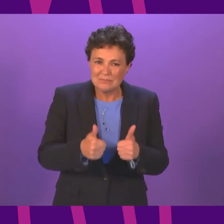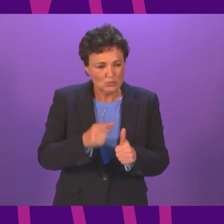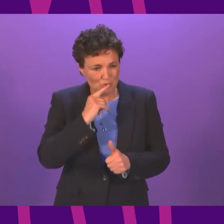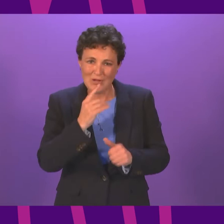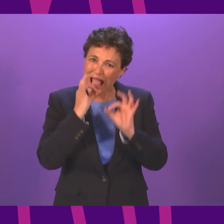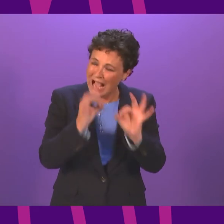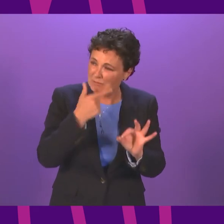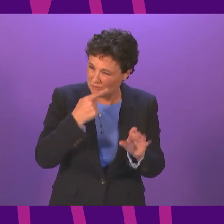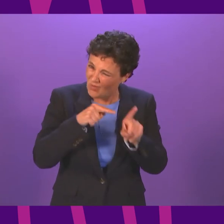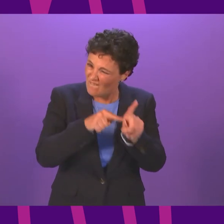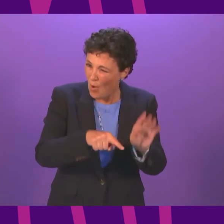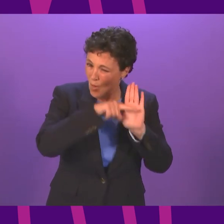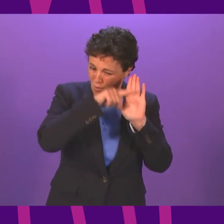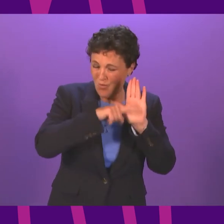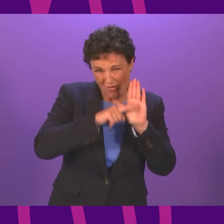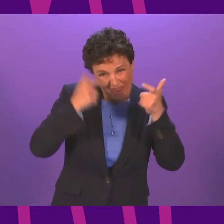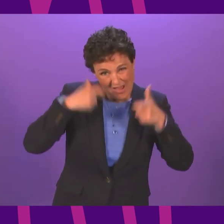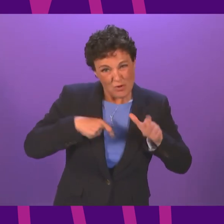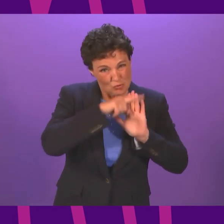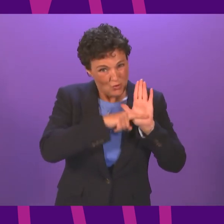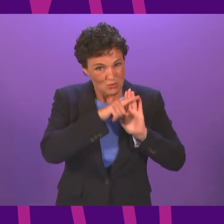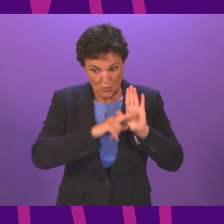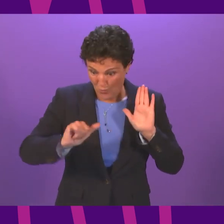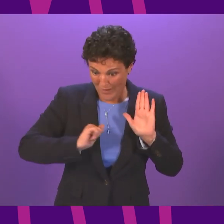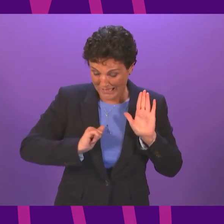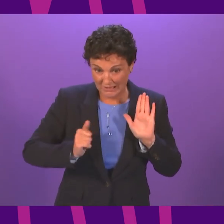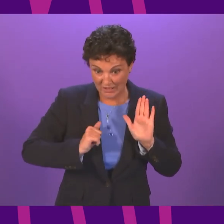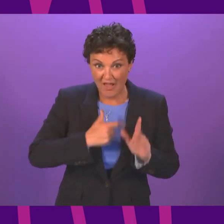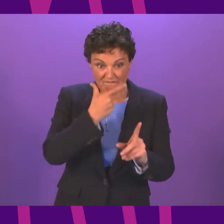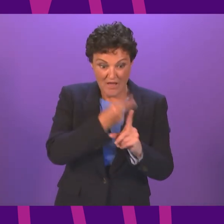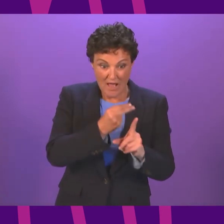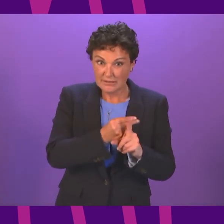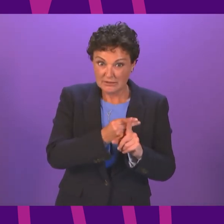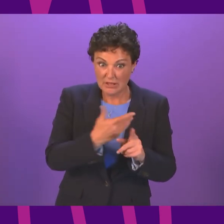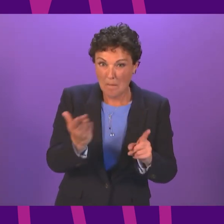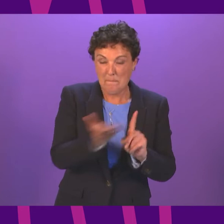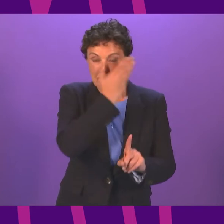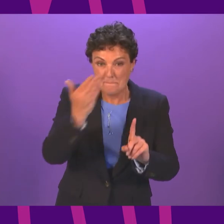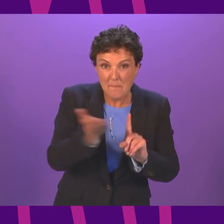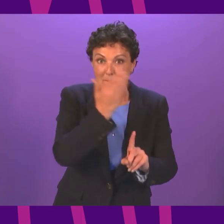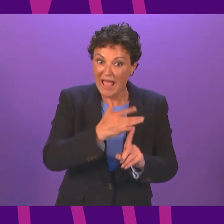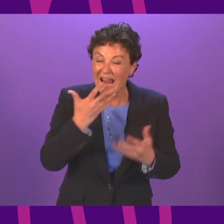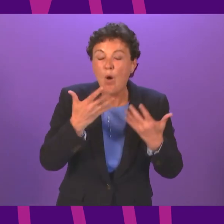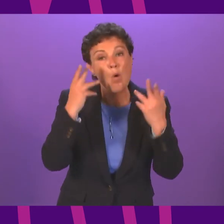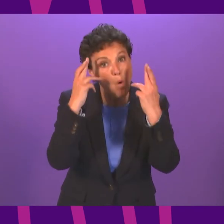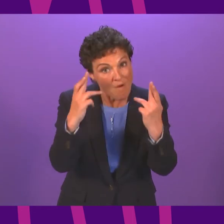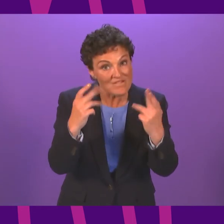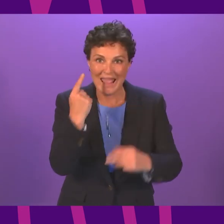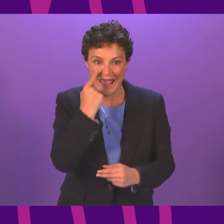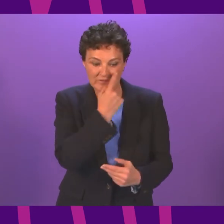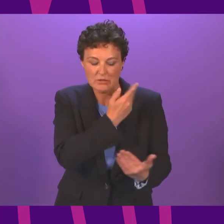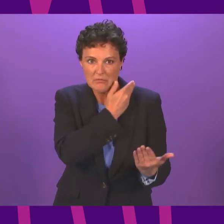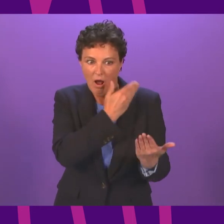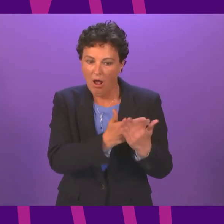to comply with these legal restrictions as we meet vaccine milestones. And if evidence continues to show, as we hope it will, that